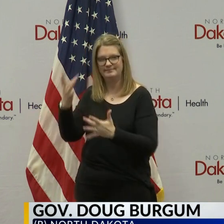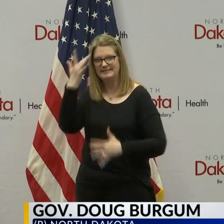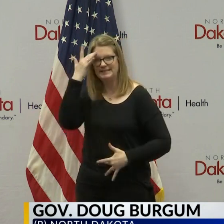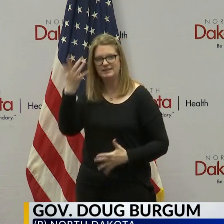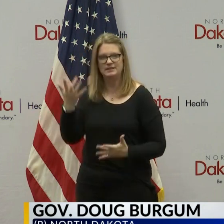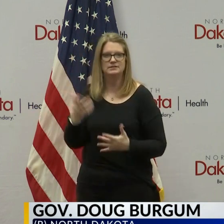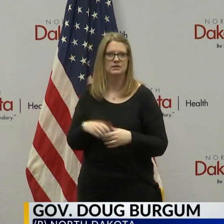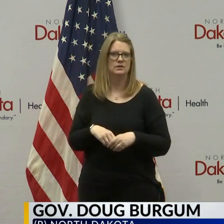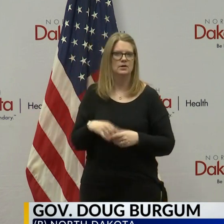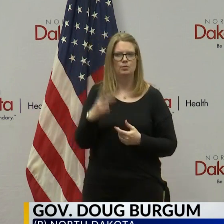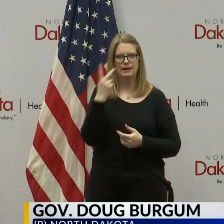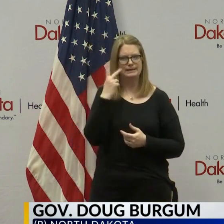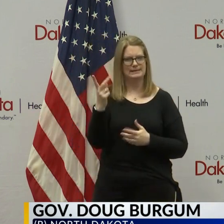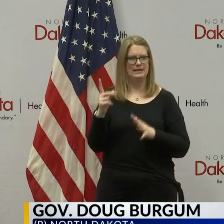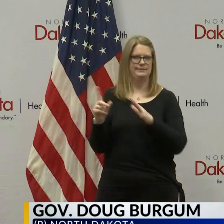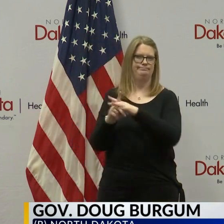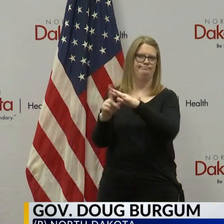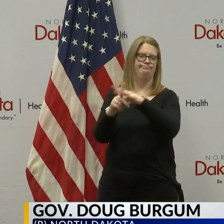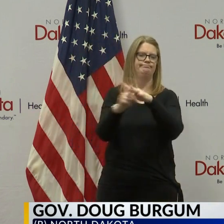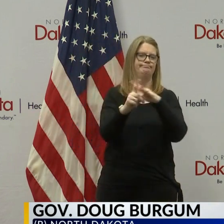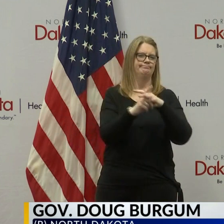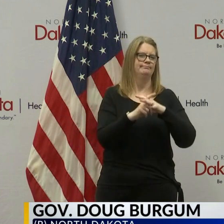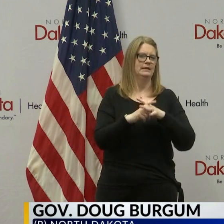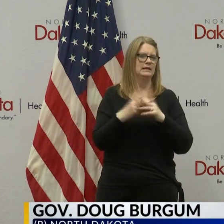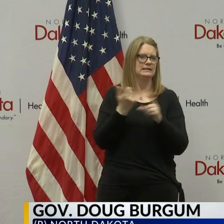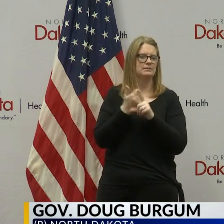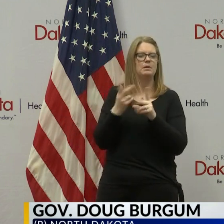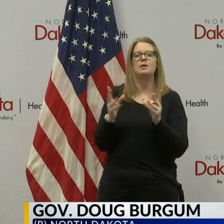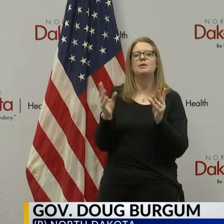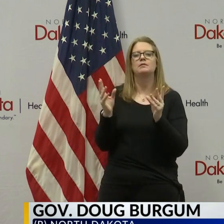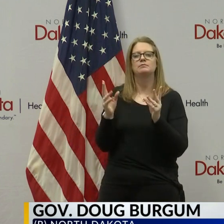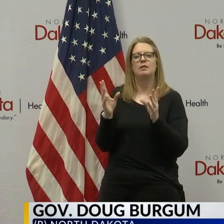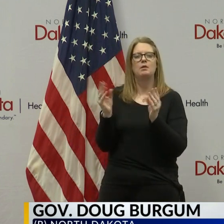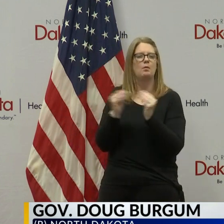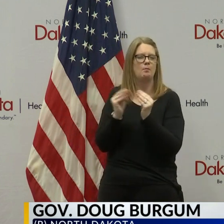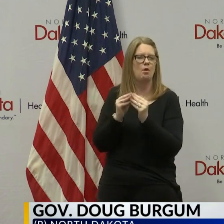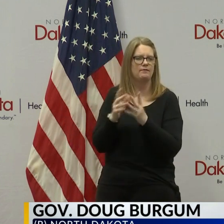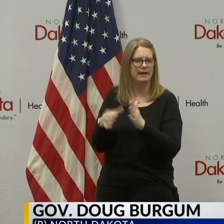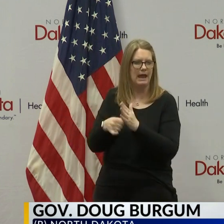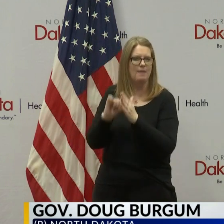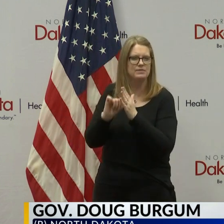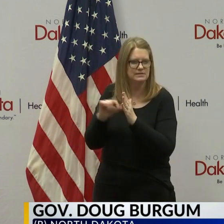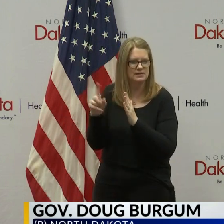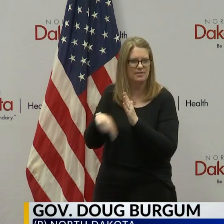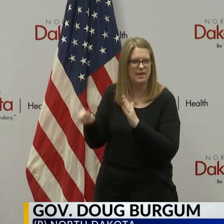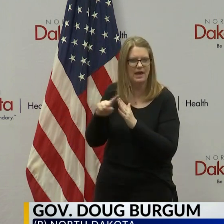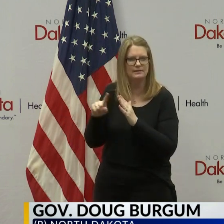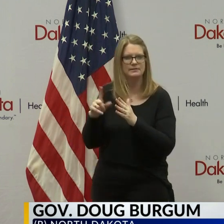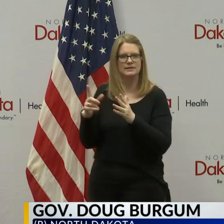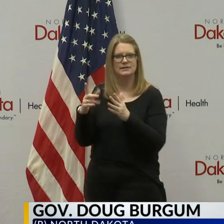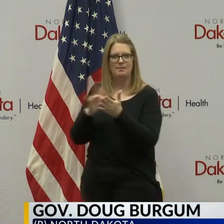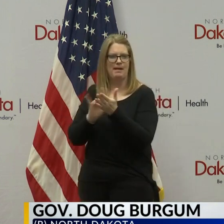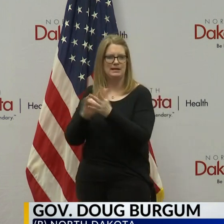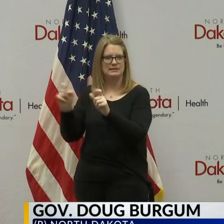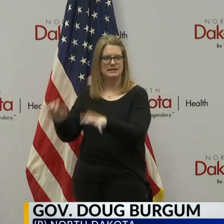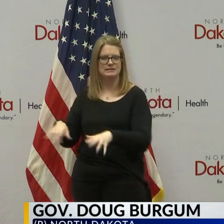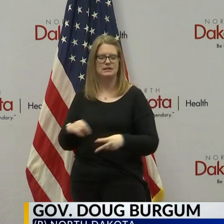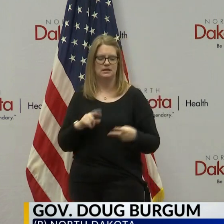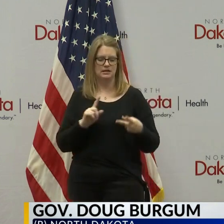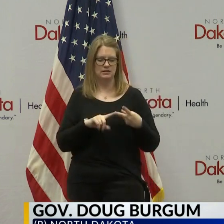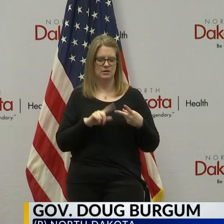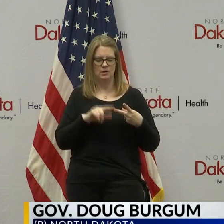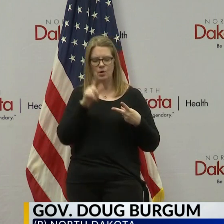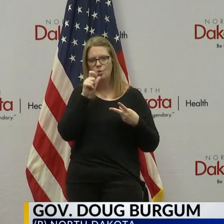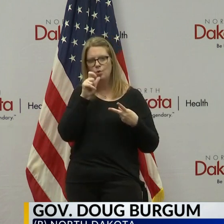conferences. We'll see it all over. There's going to be a bigger component of that going forward. And I think April had a second question, was who's